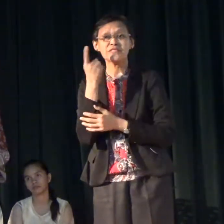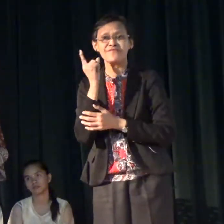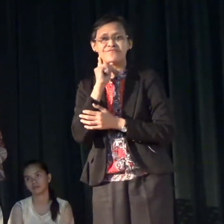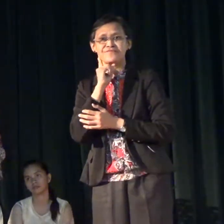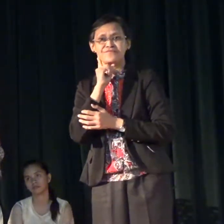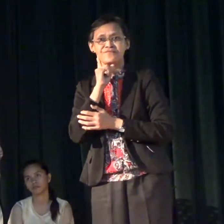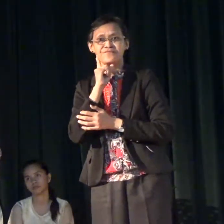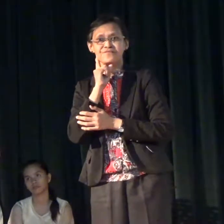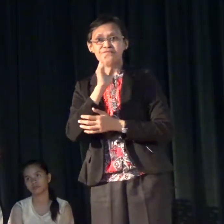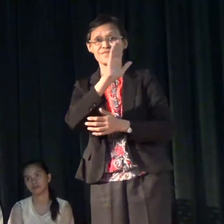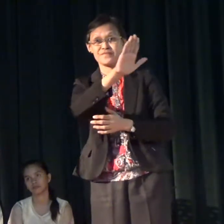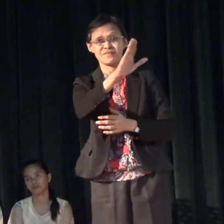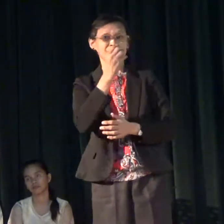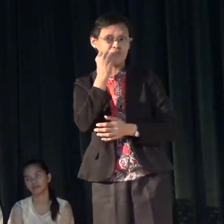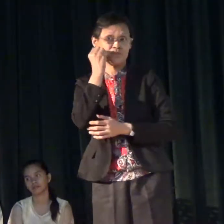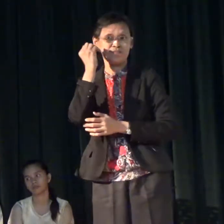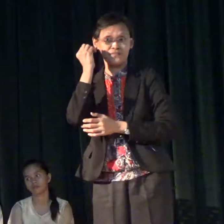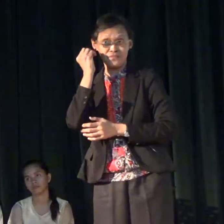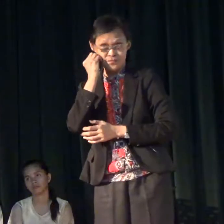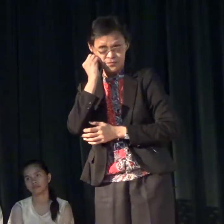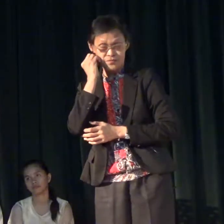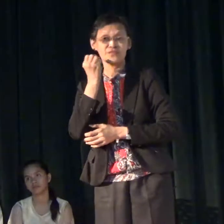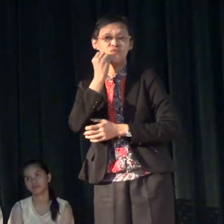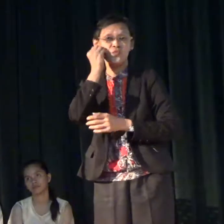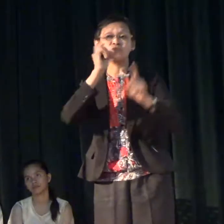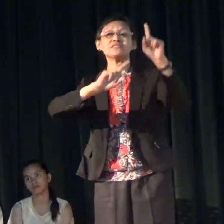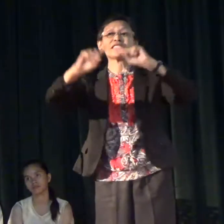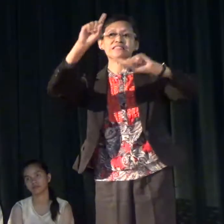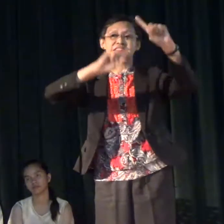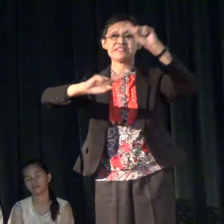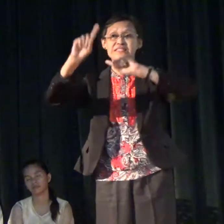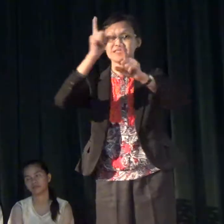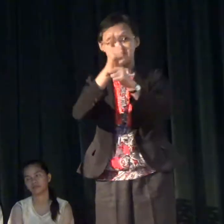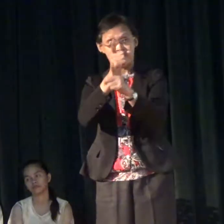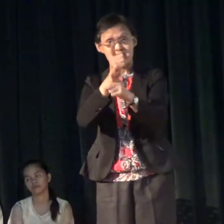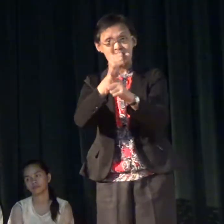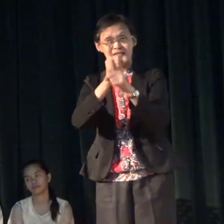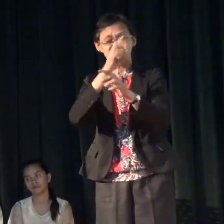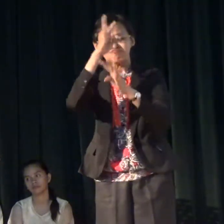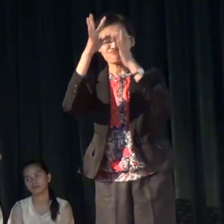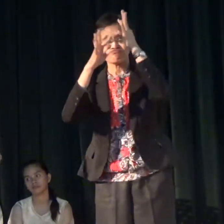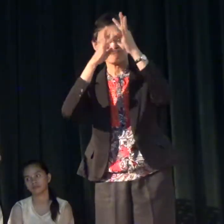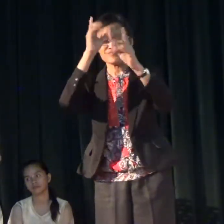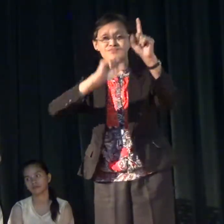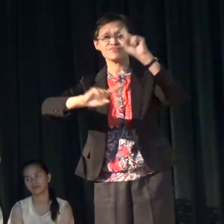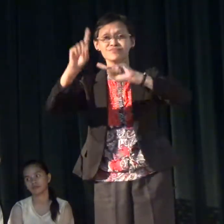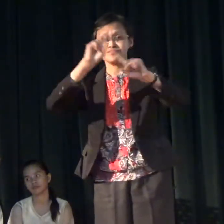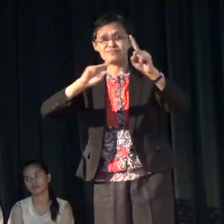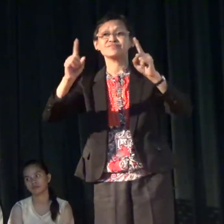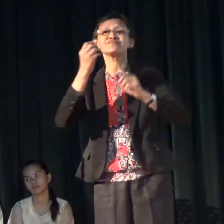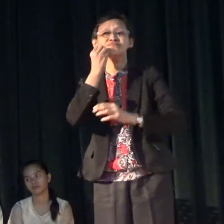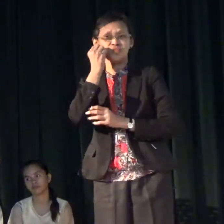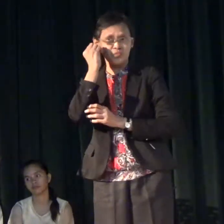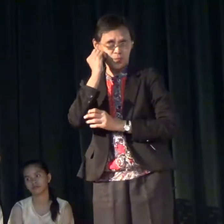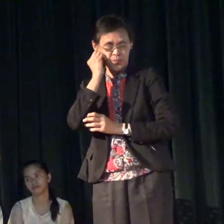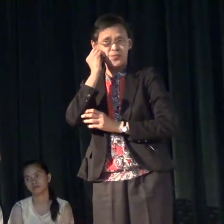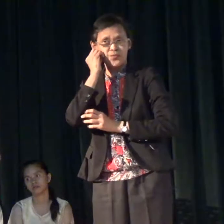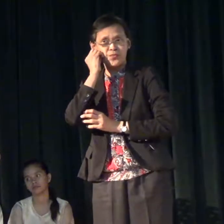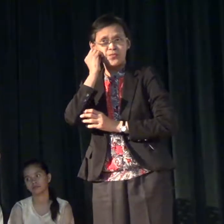In their homes, they have home signs. Di ba? Nag-ing-meh na lang sila ng mga signs sa bahay.